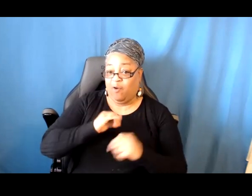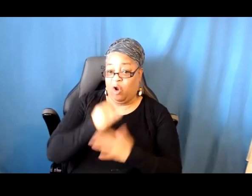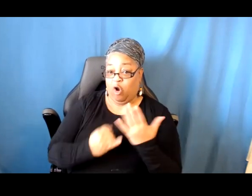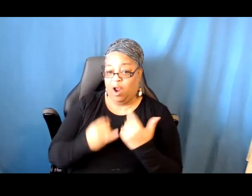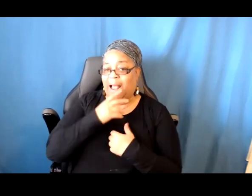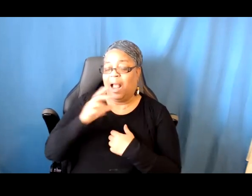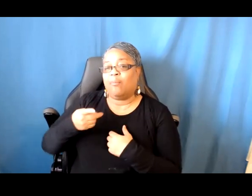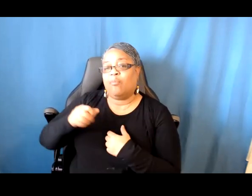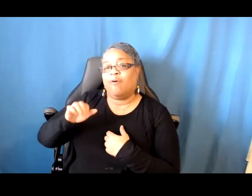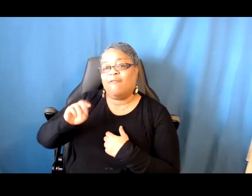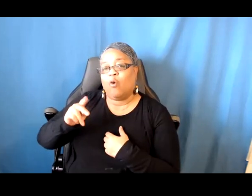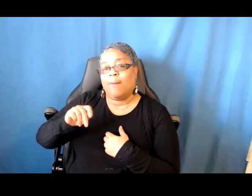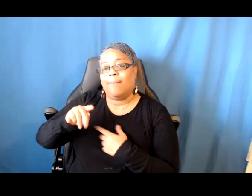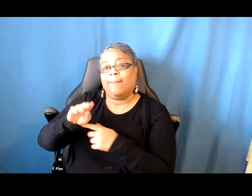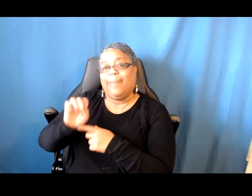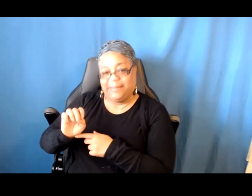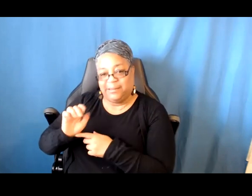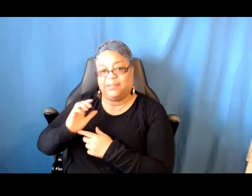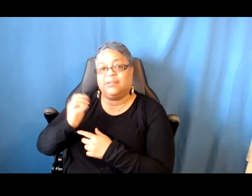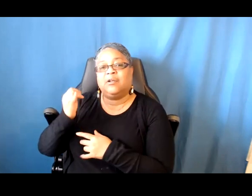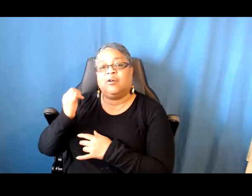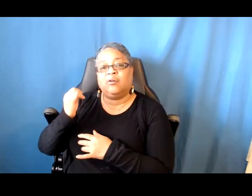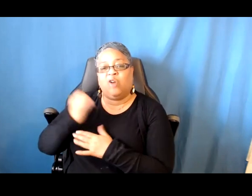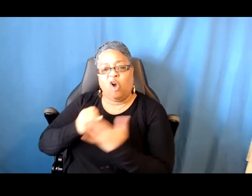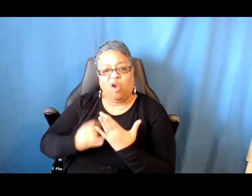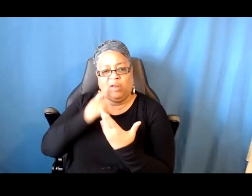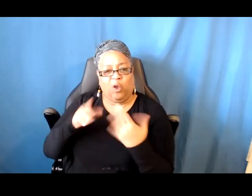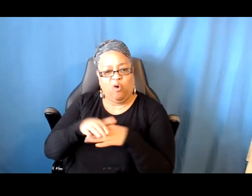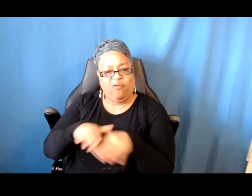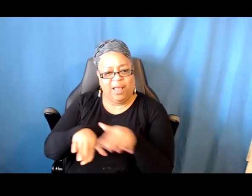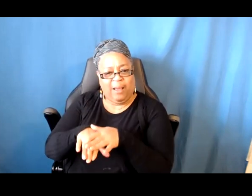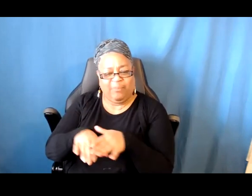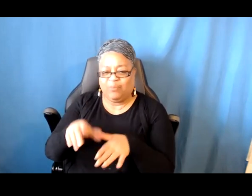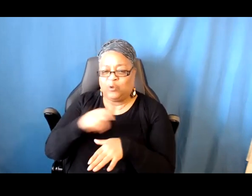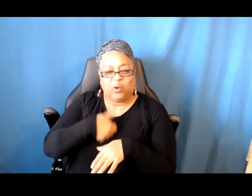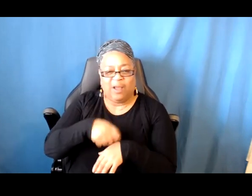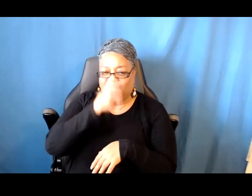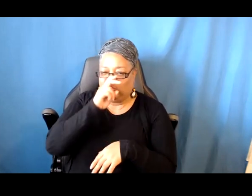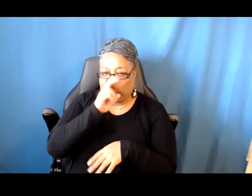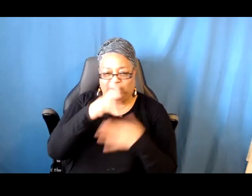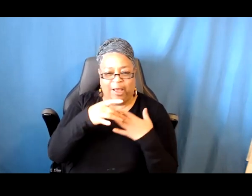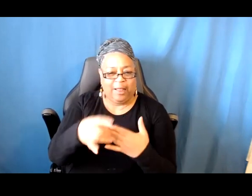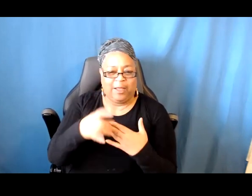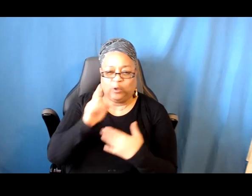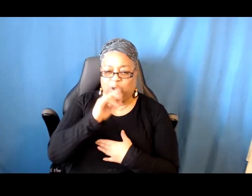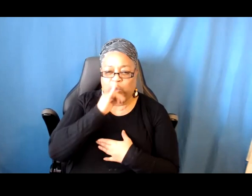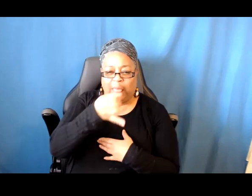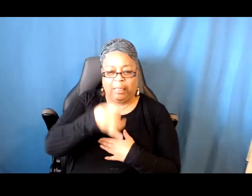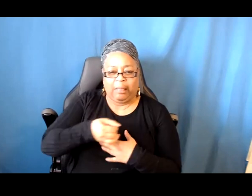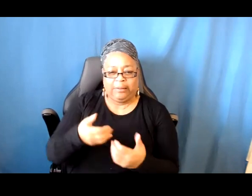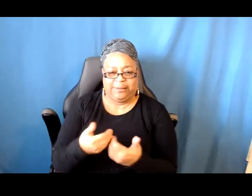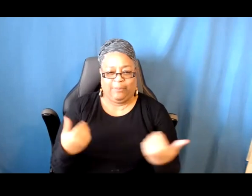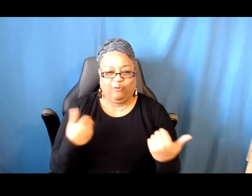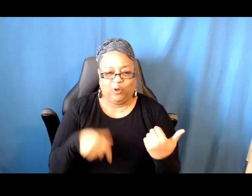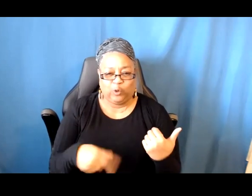really difficult to give any hard and fast guidelines about where to draw that distinction. So again, we want to put that in the hands